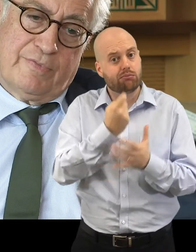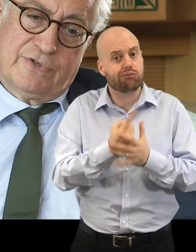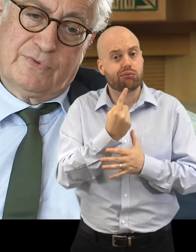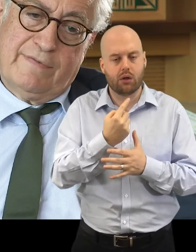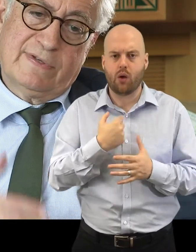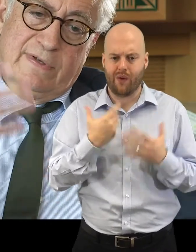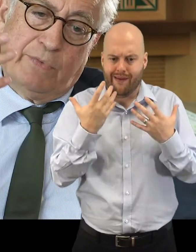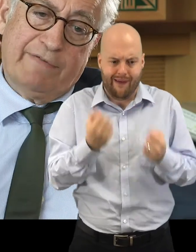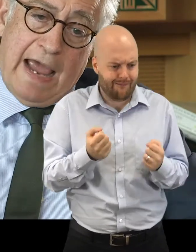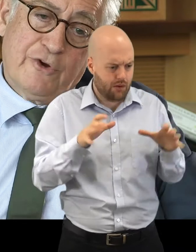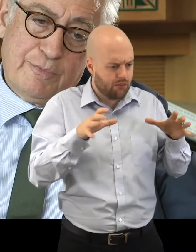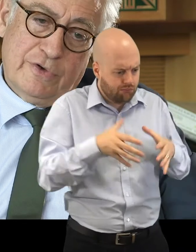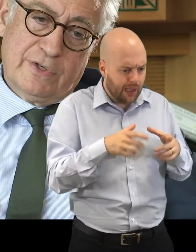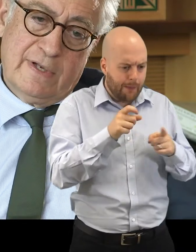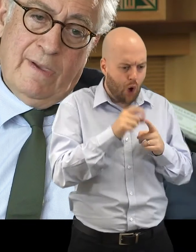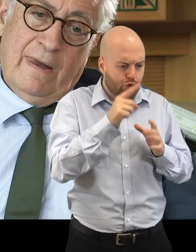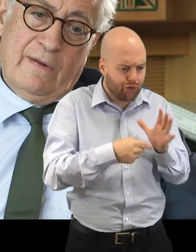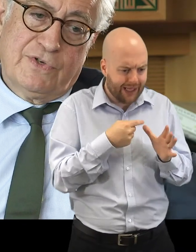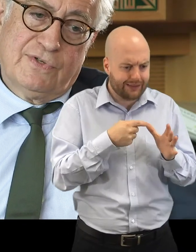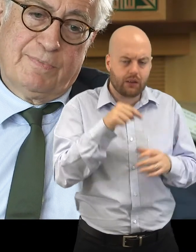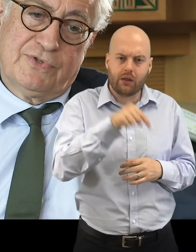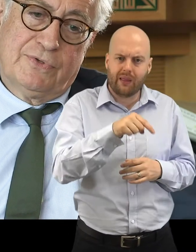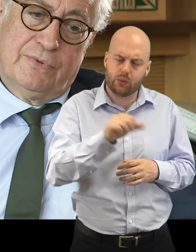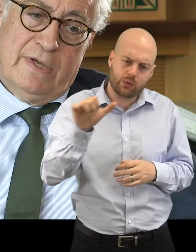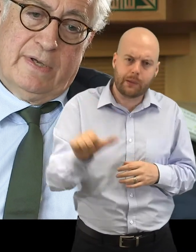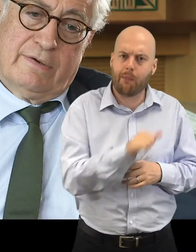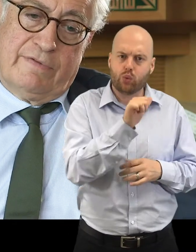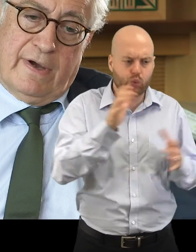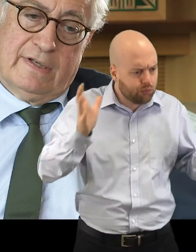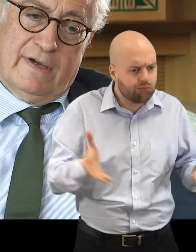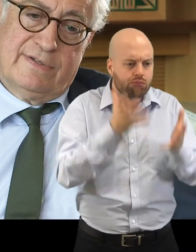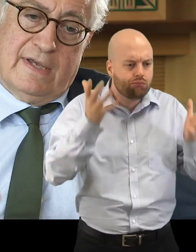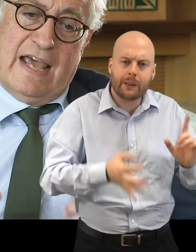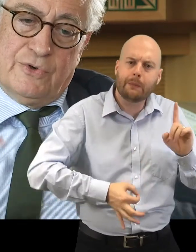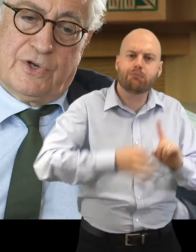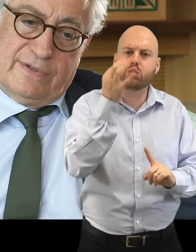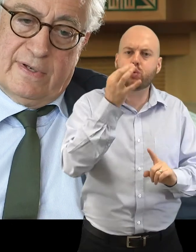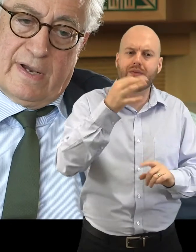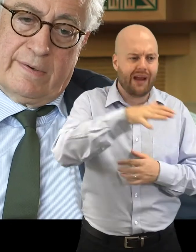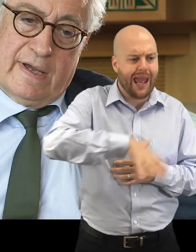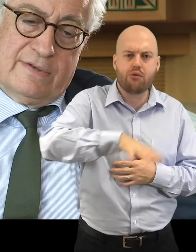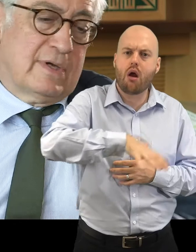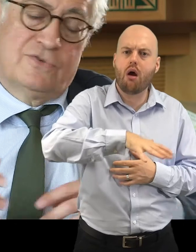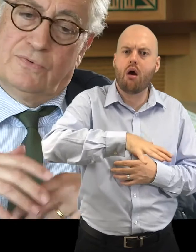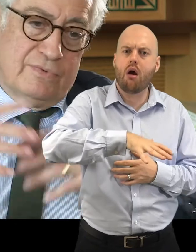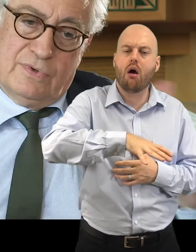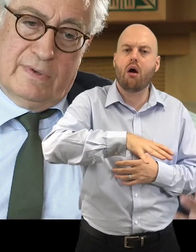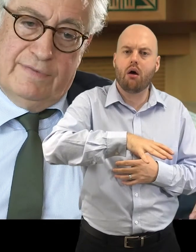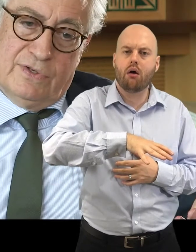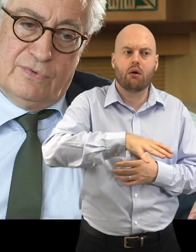projects. We have an anchor project, which is supposed to revitalize and energize an area and even to